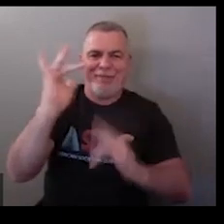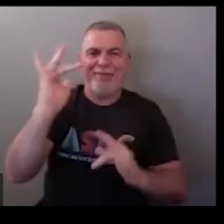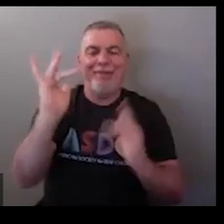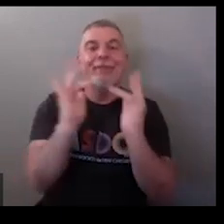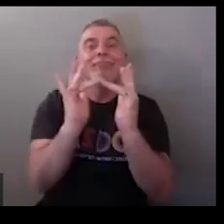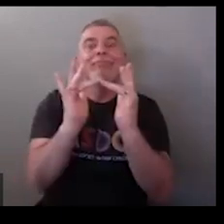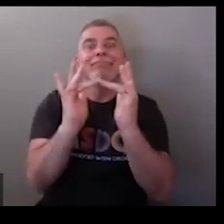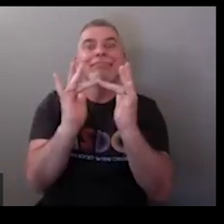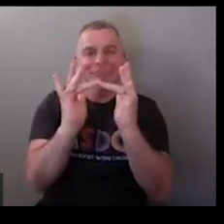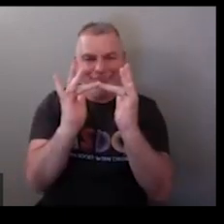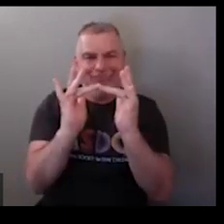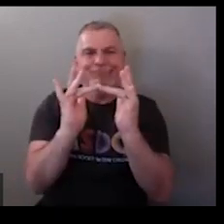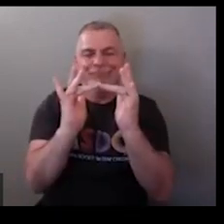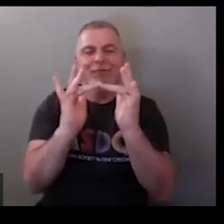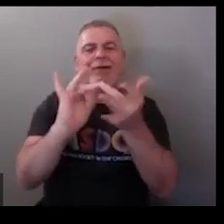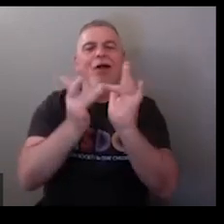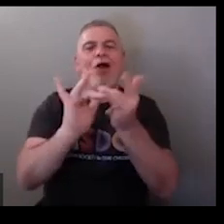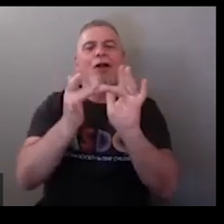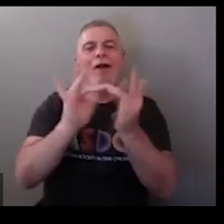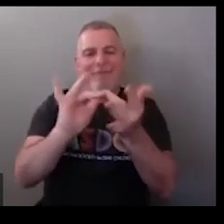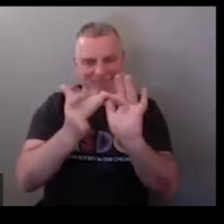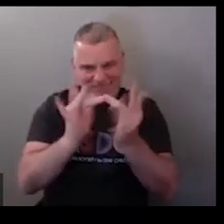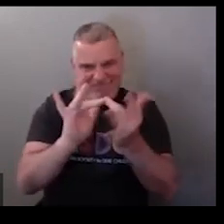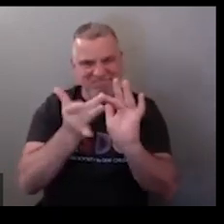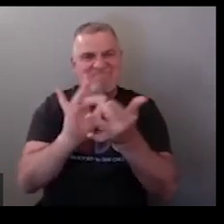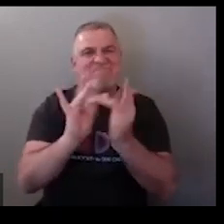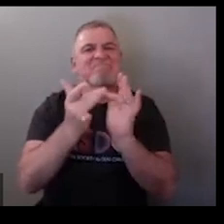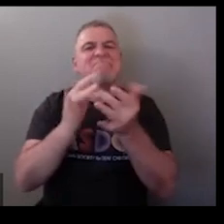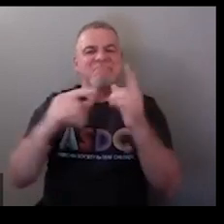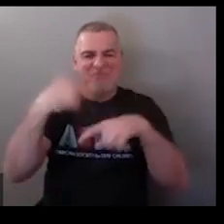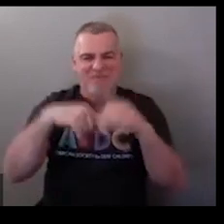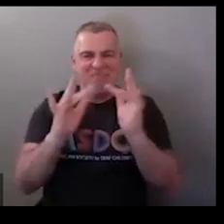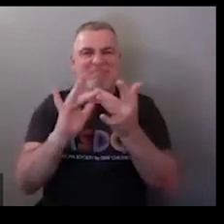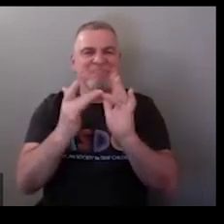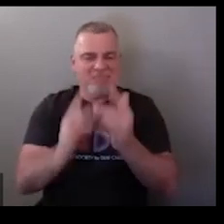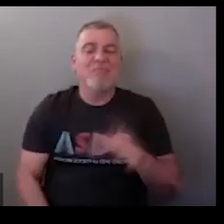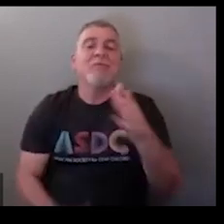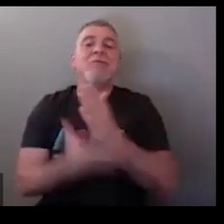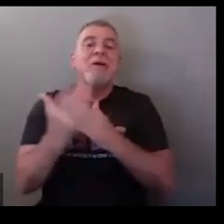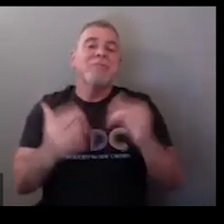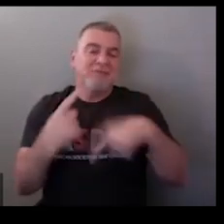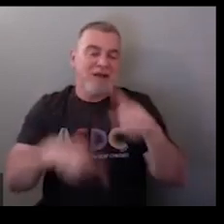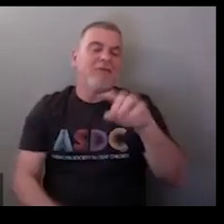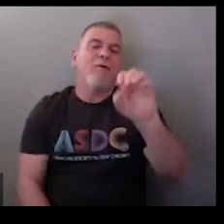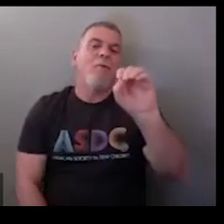disconnect versus being connected so this is online or internet so